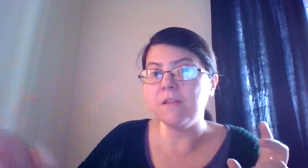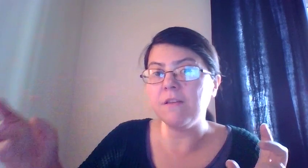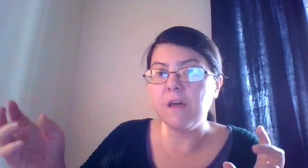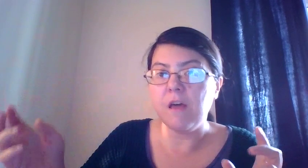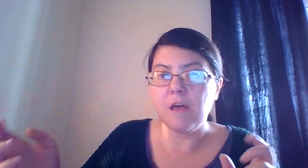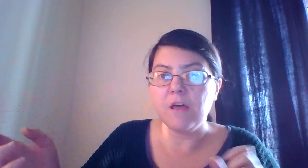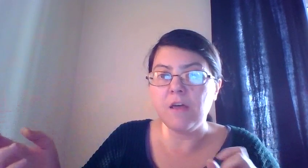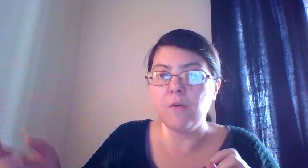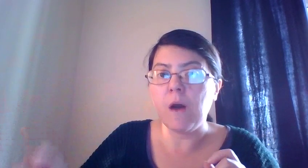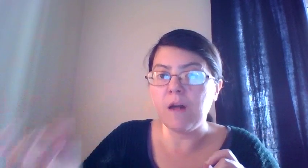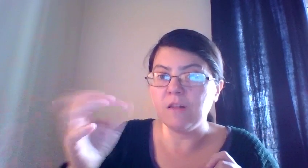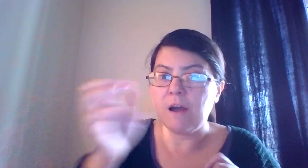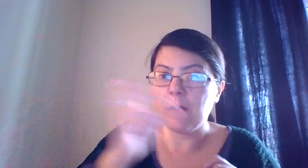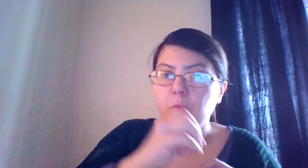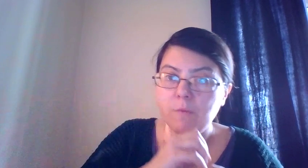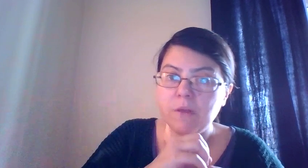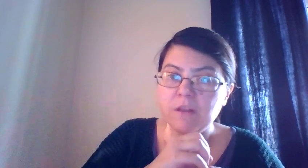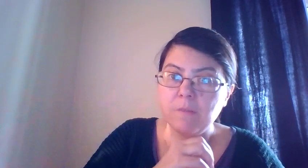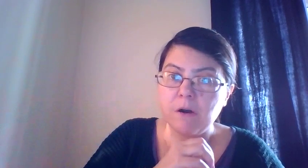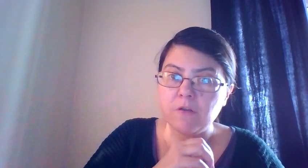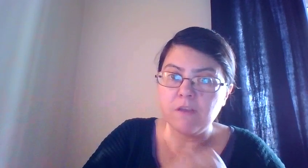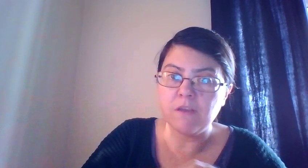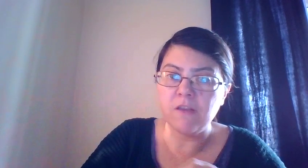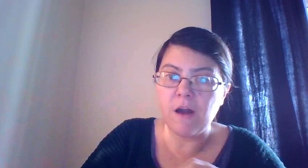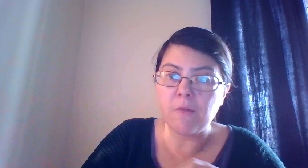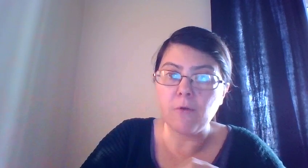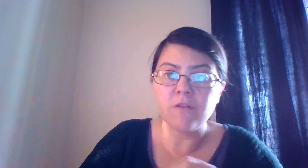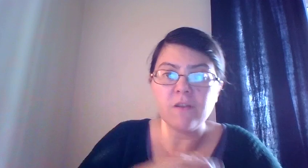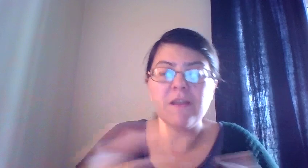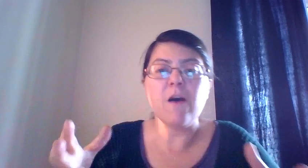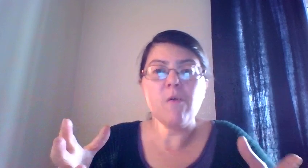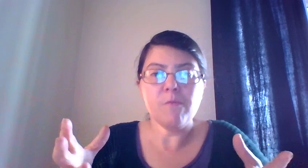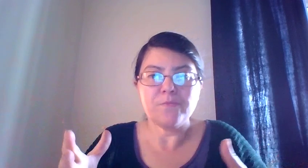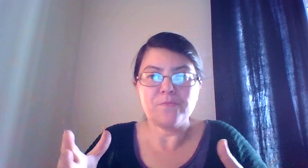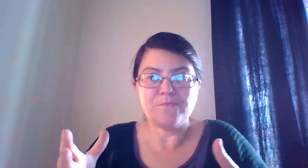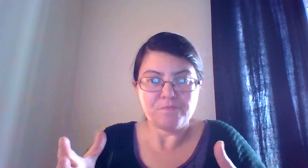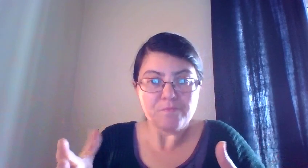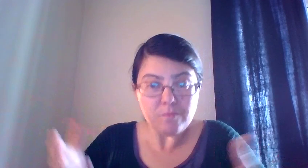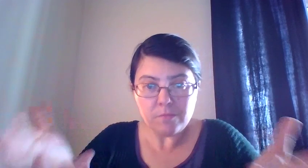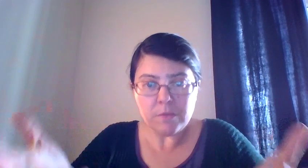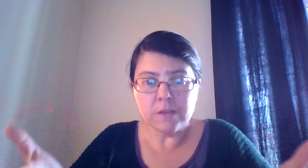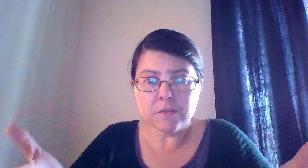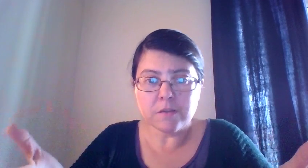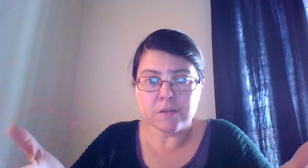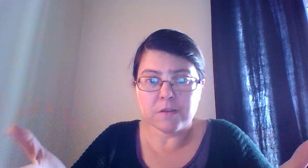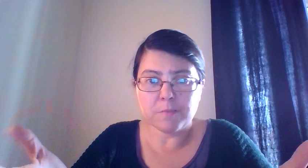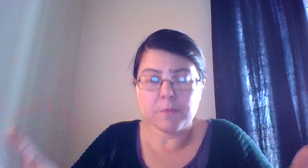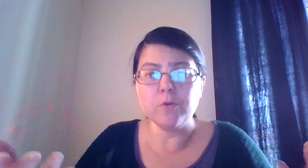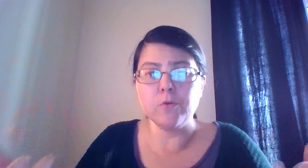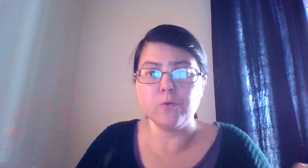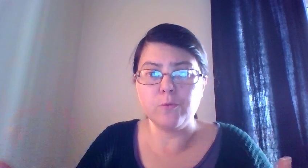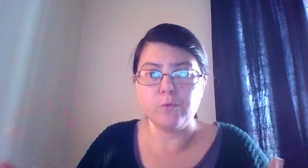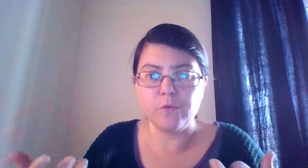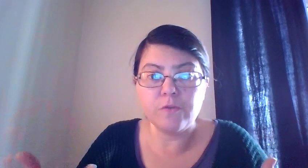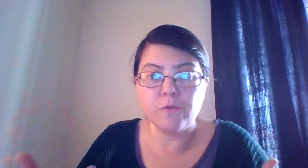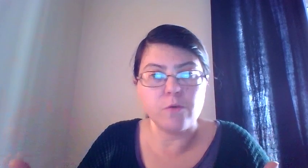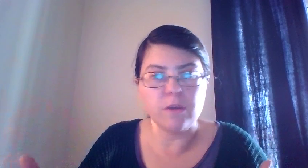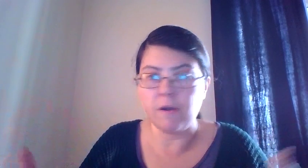while they are rebuilding part of the airport. And now, the people who used to work there,